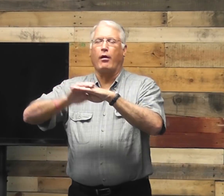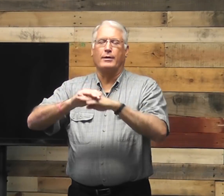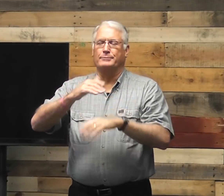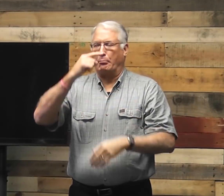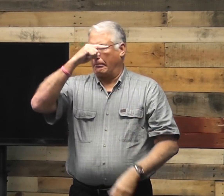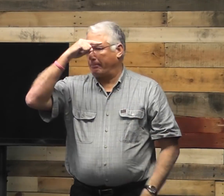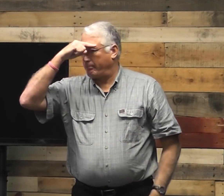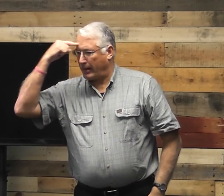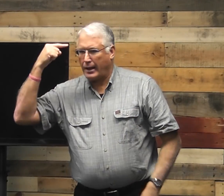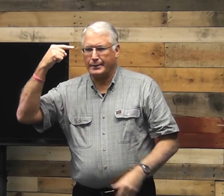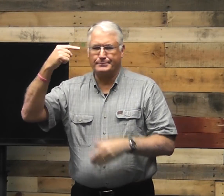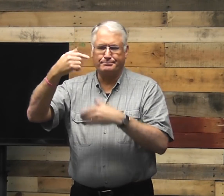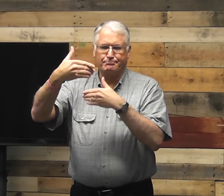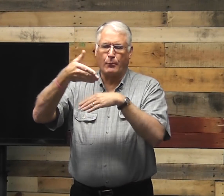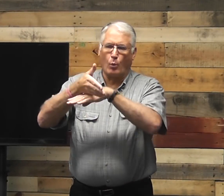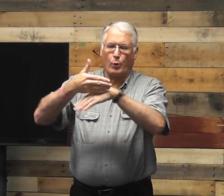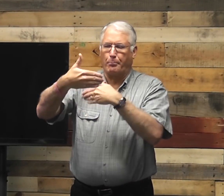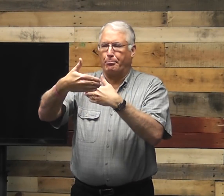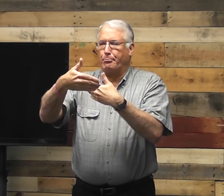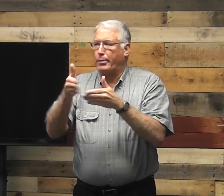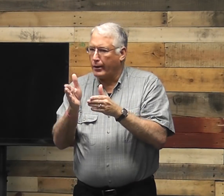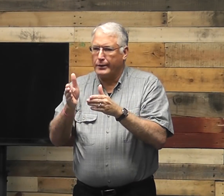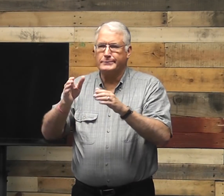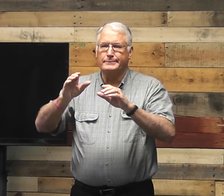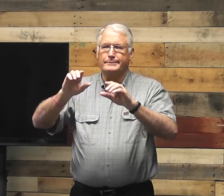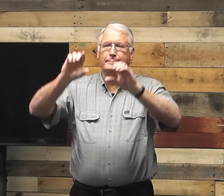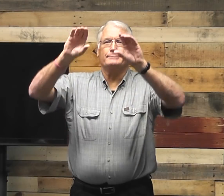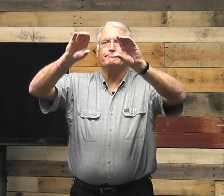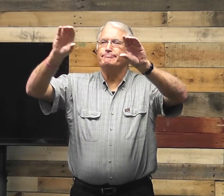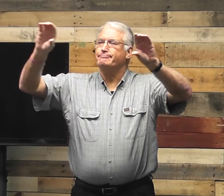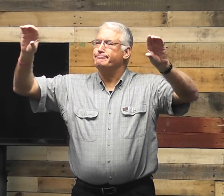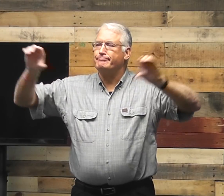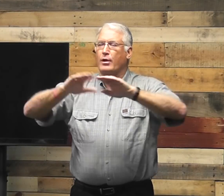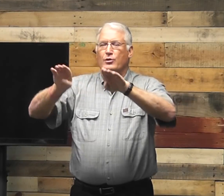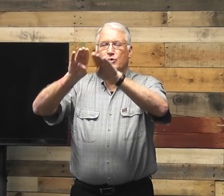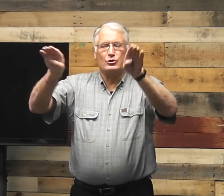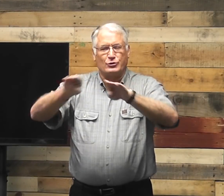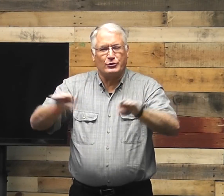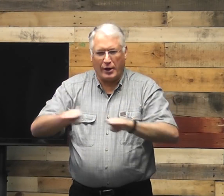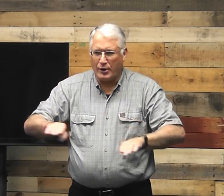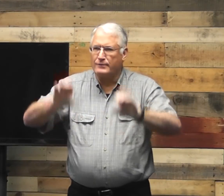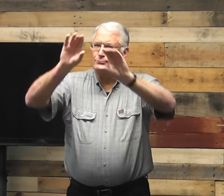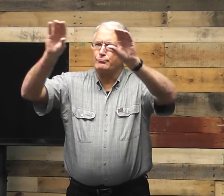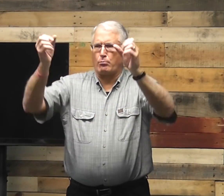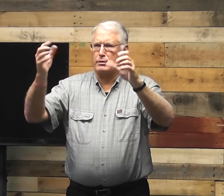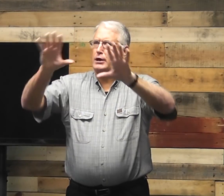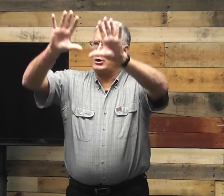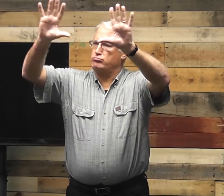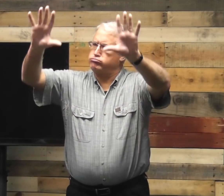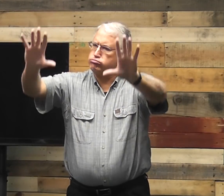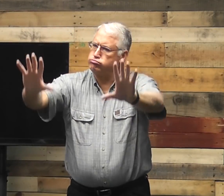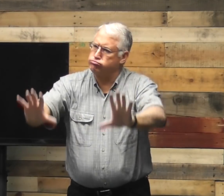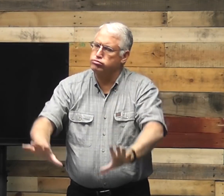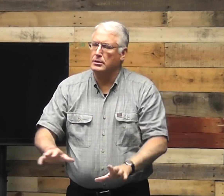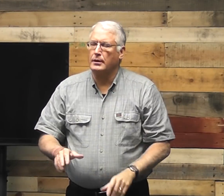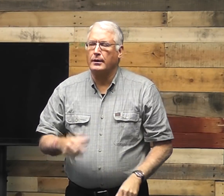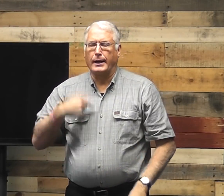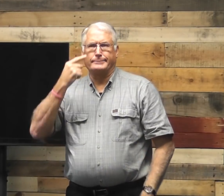topics, you know, that was on, you know, different boxes on the shelf, you know, sayings.